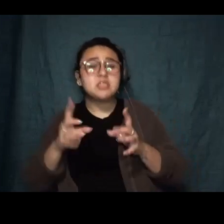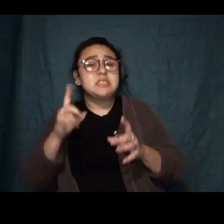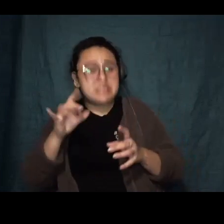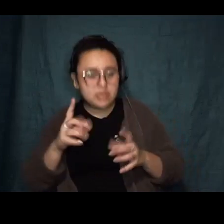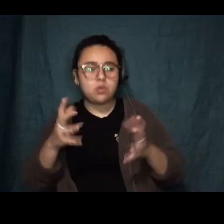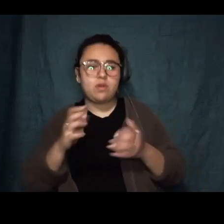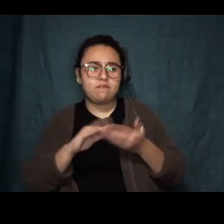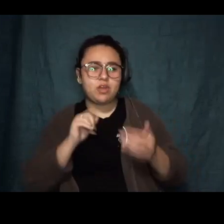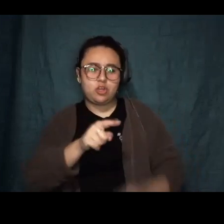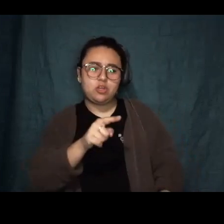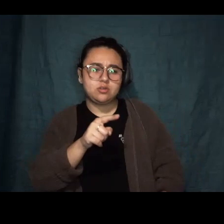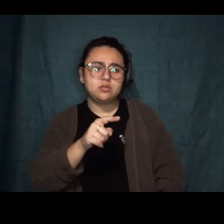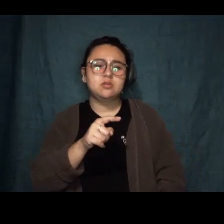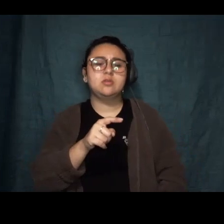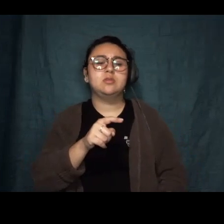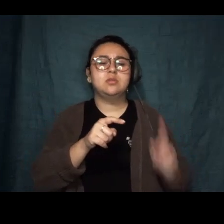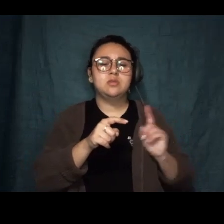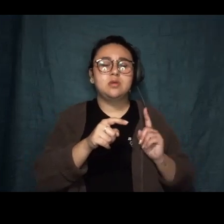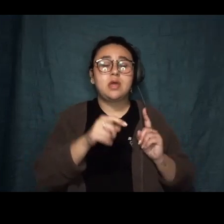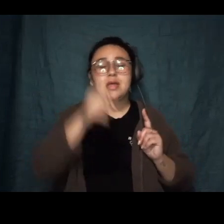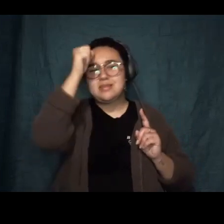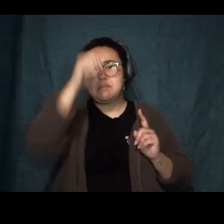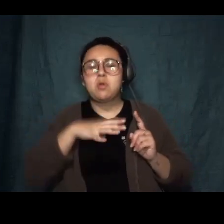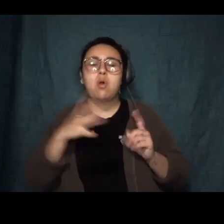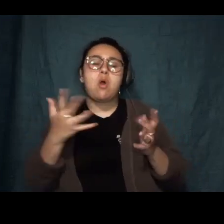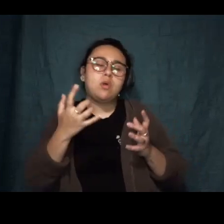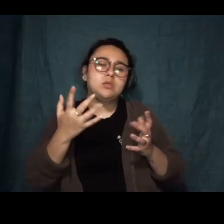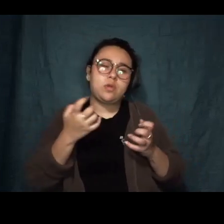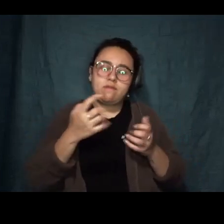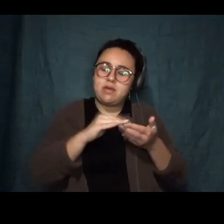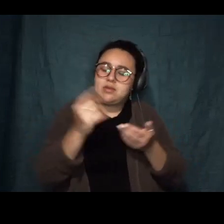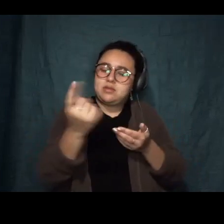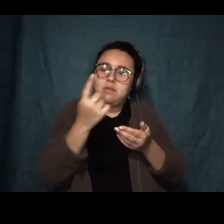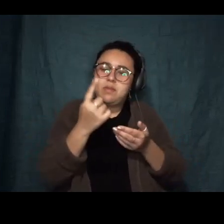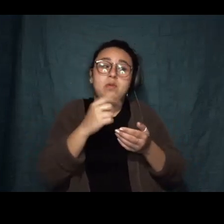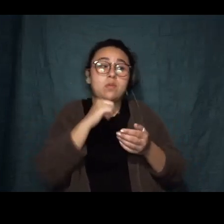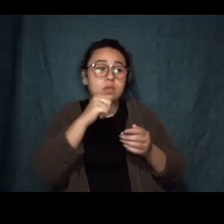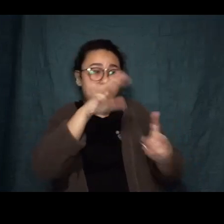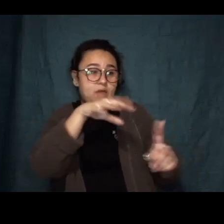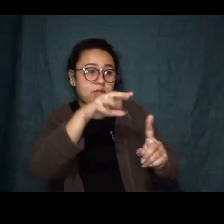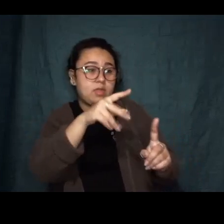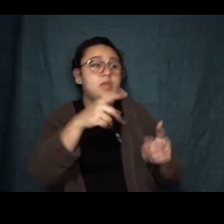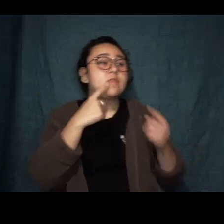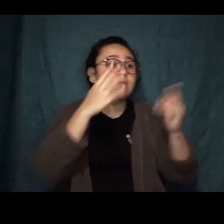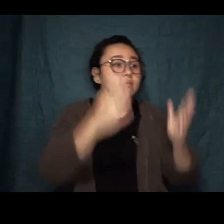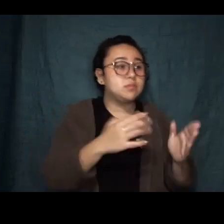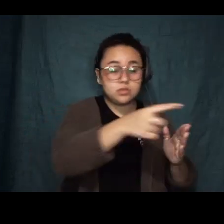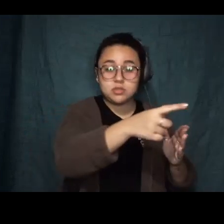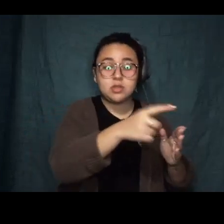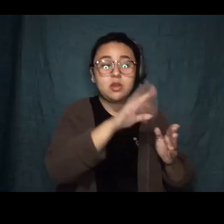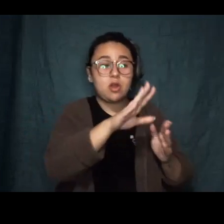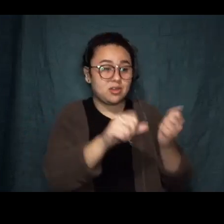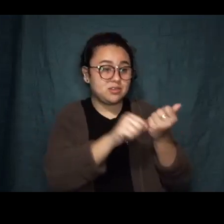kind of whim that came to the kind of man who always wanted to fuck somebody. When they weren't filming, the pop star and her assistant and her dancers traveled together like a swarm of